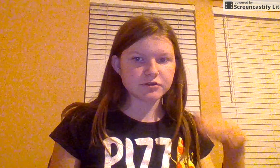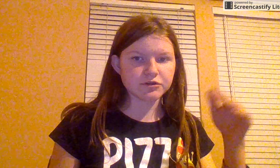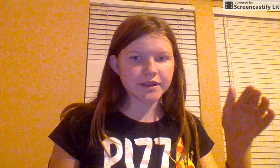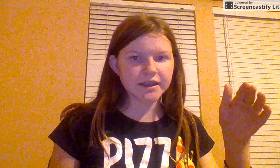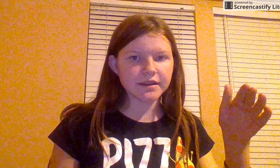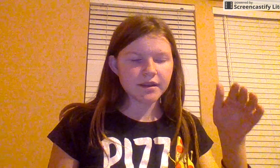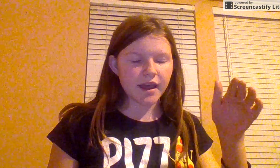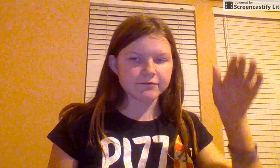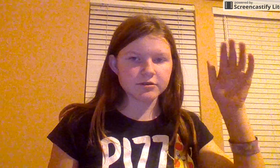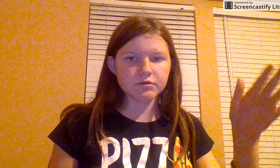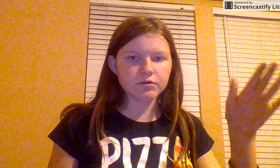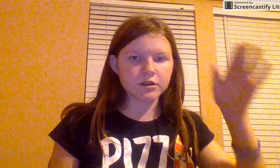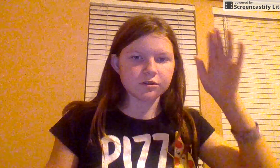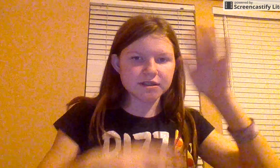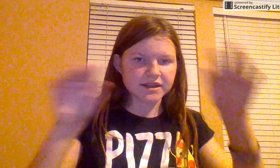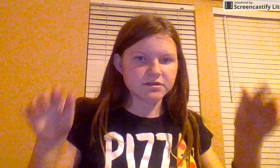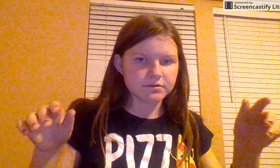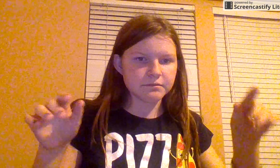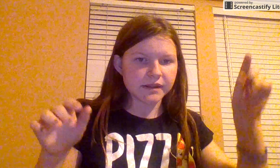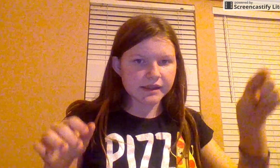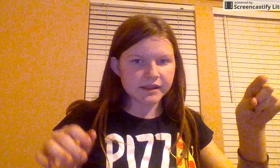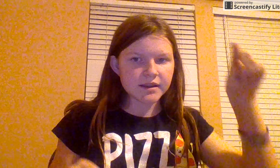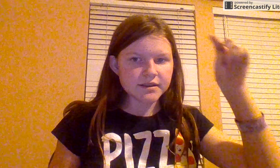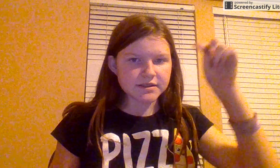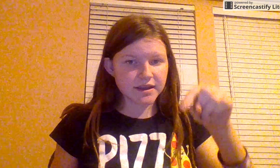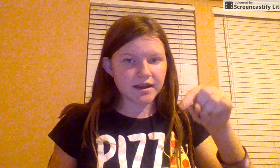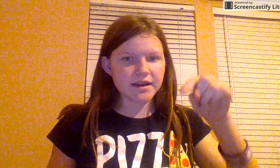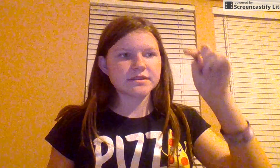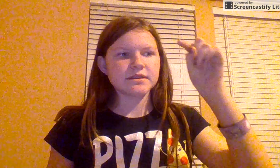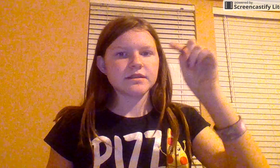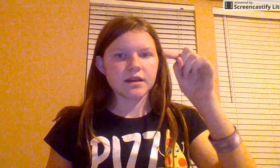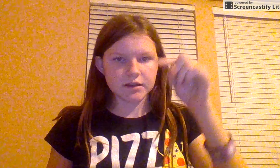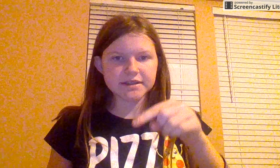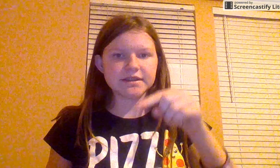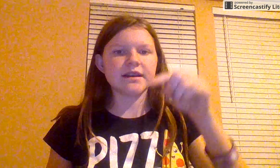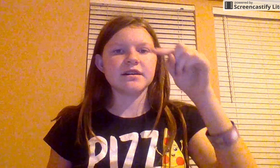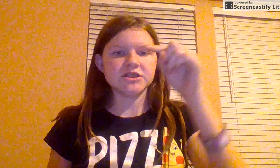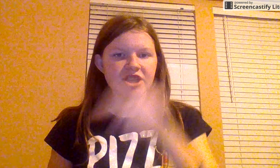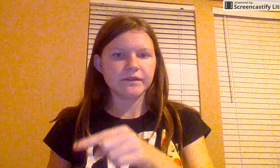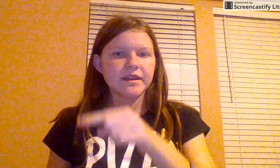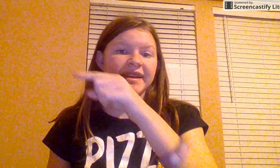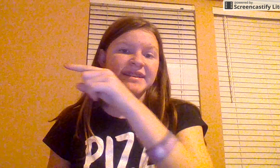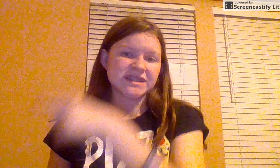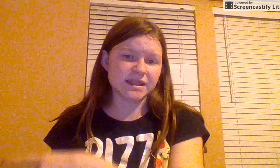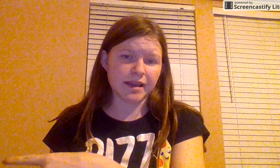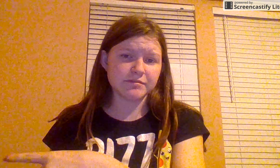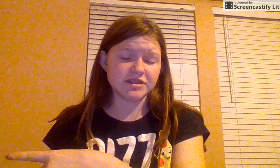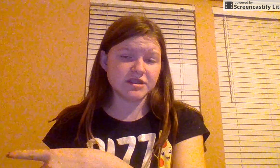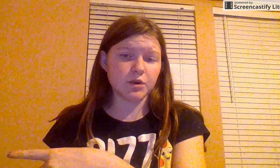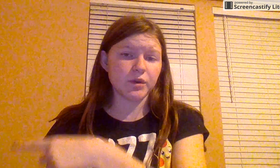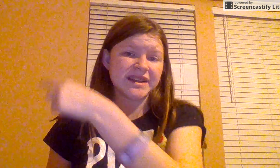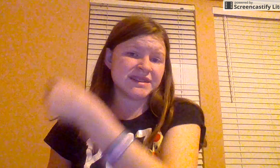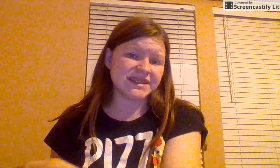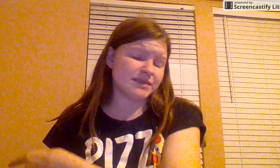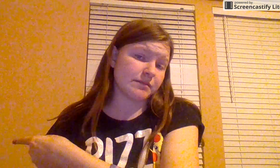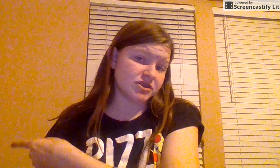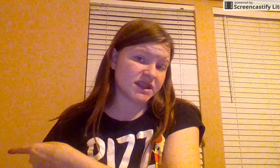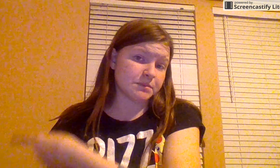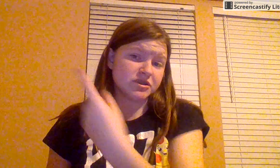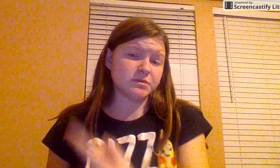tree after school in our little section. Me, Scott, Alicia, Genevieve, and sometimes Zoe, and sometimes Jess, but she's with